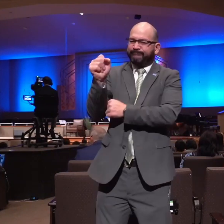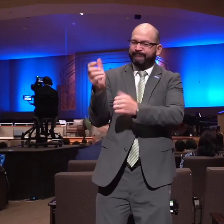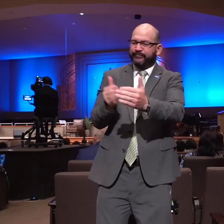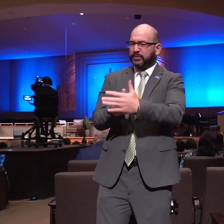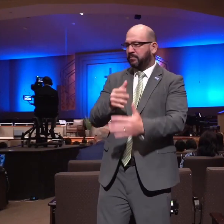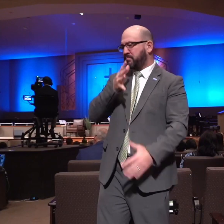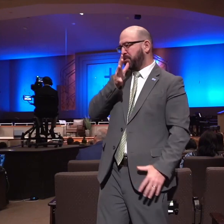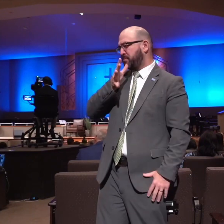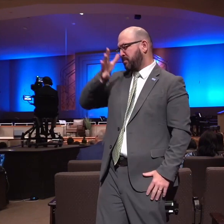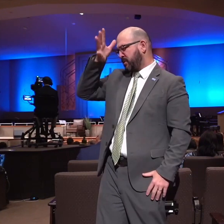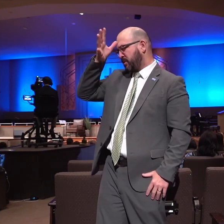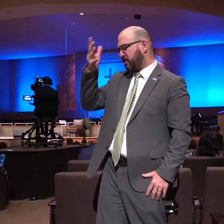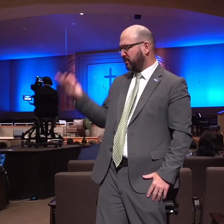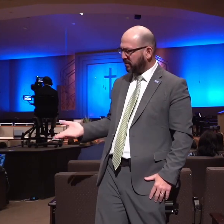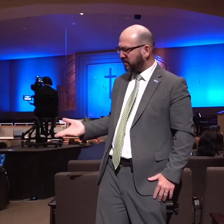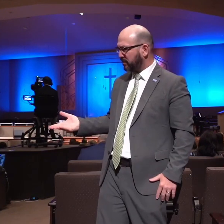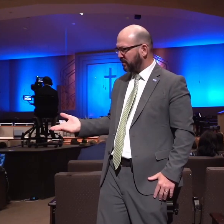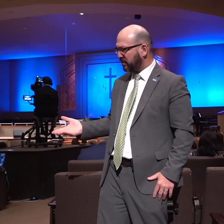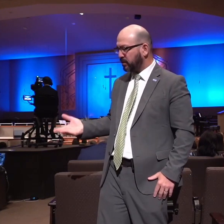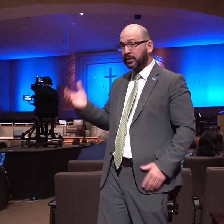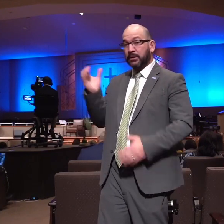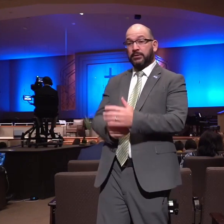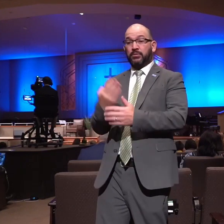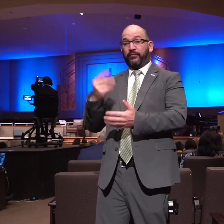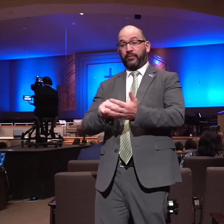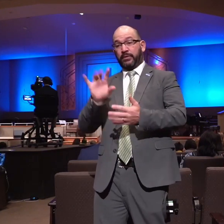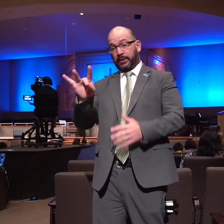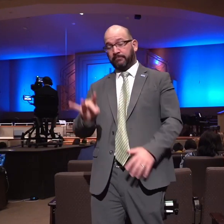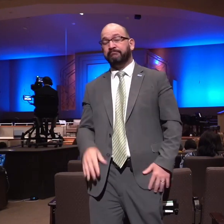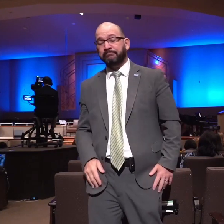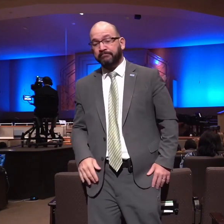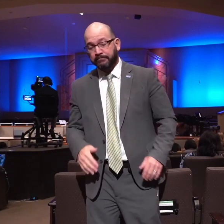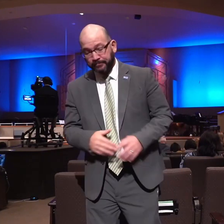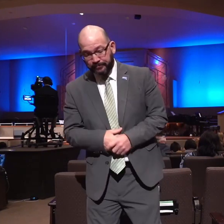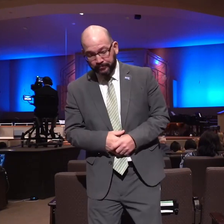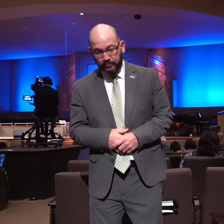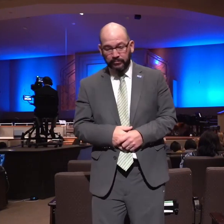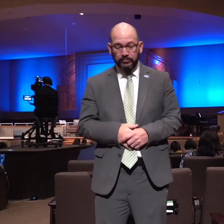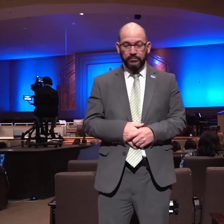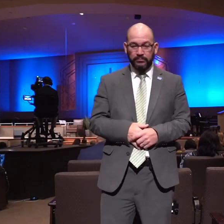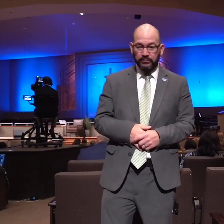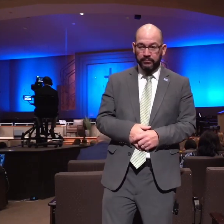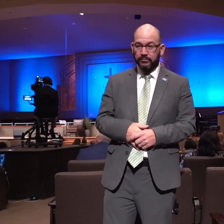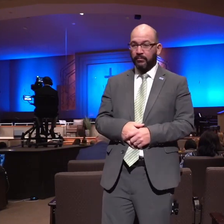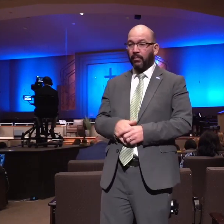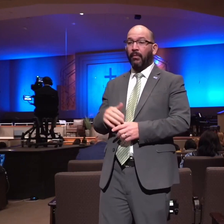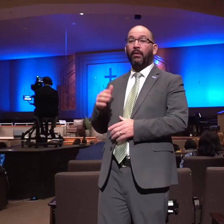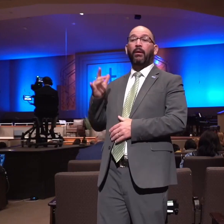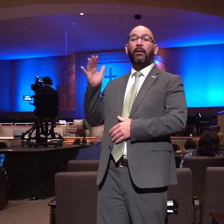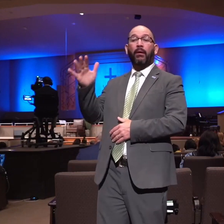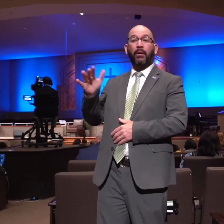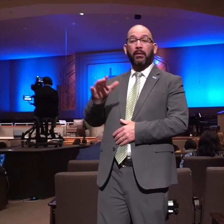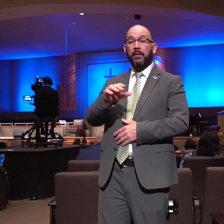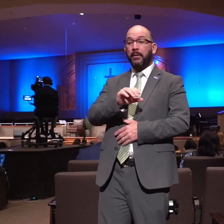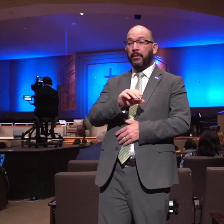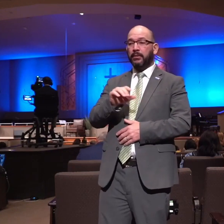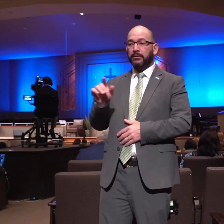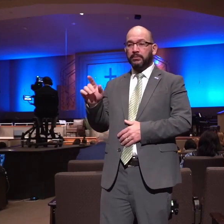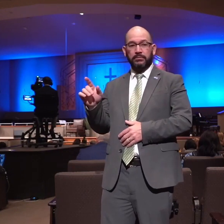chapter 14 verse 8 and after a time he returned to take her and he turned aside